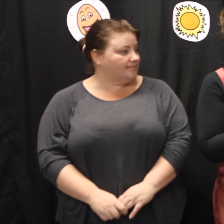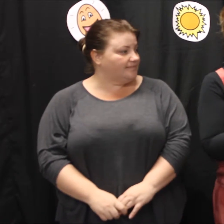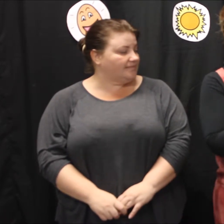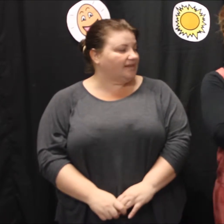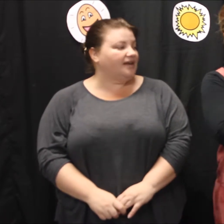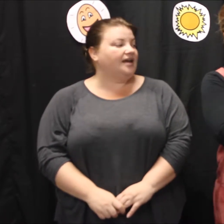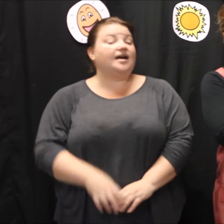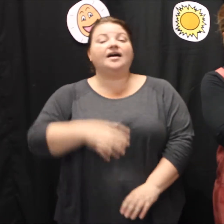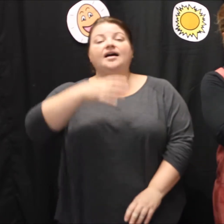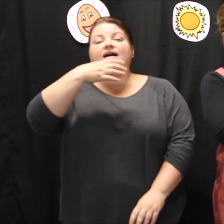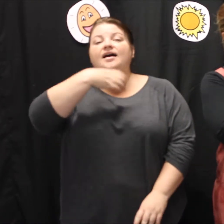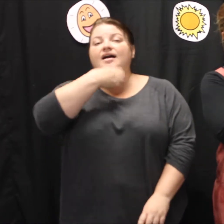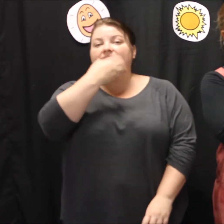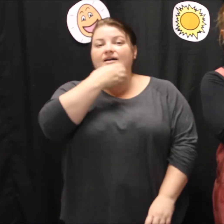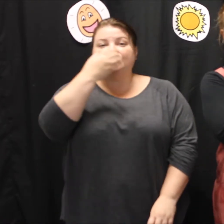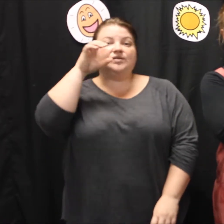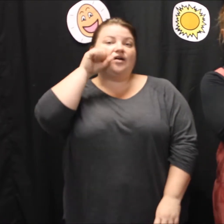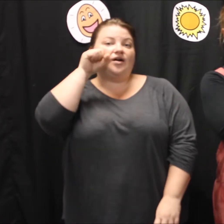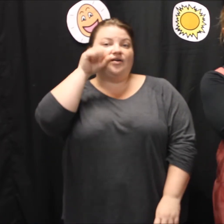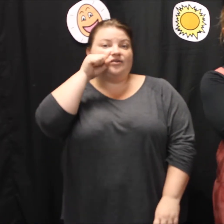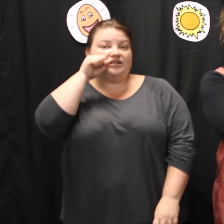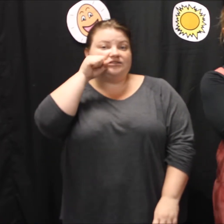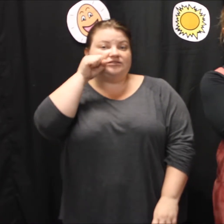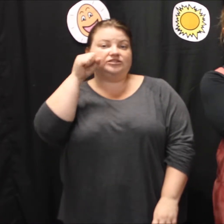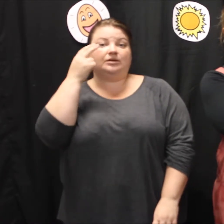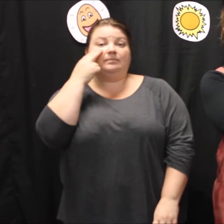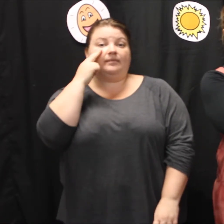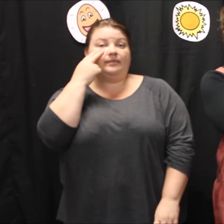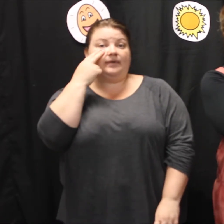Apple, orange, pear, bear.